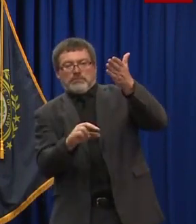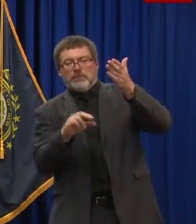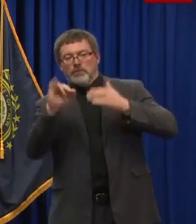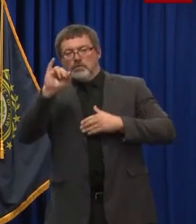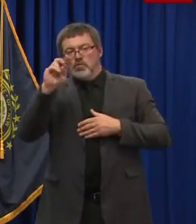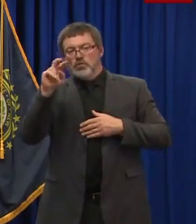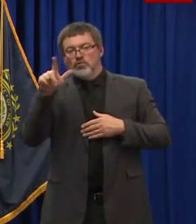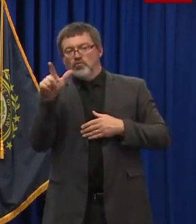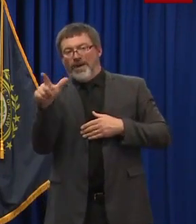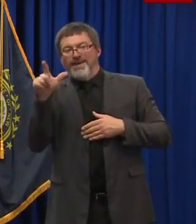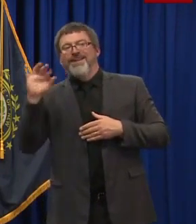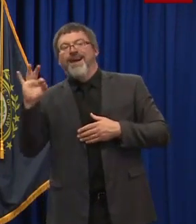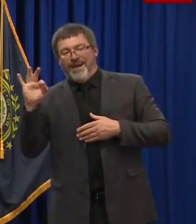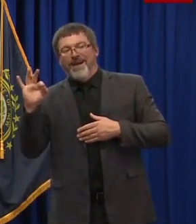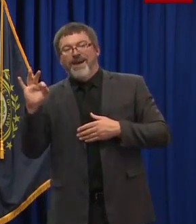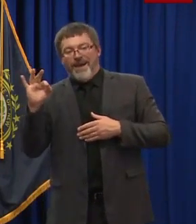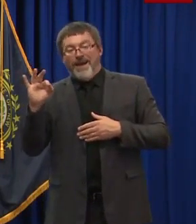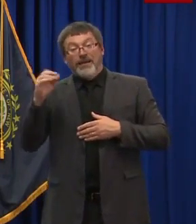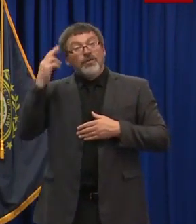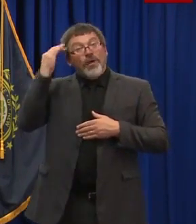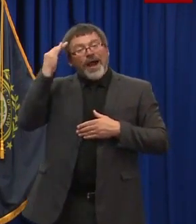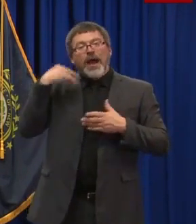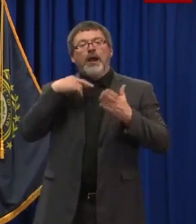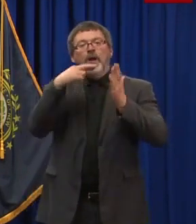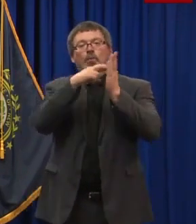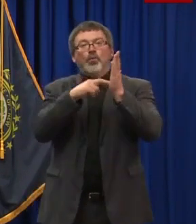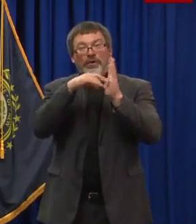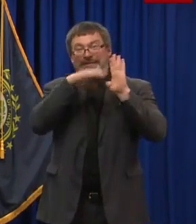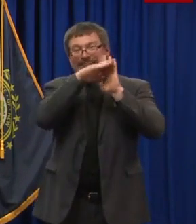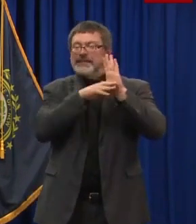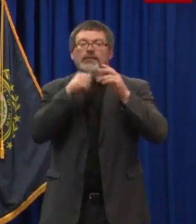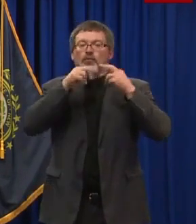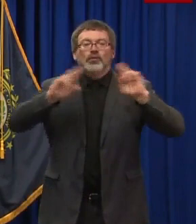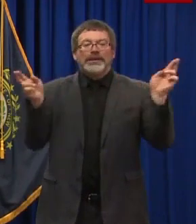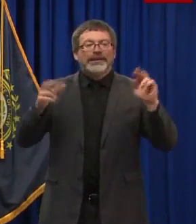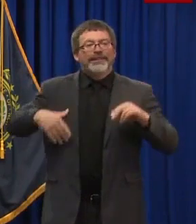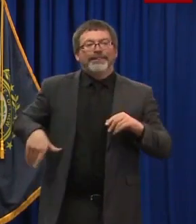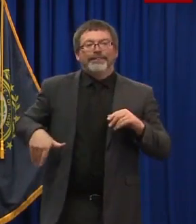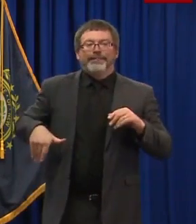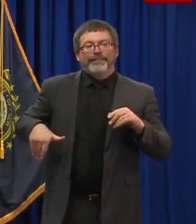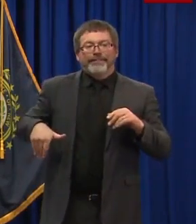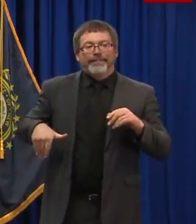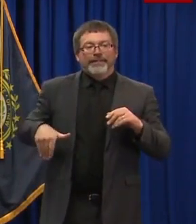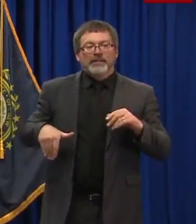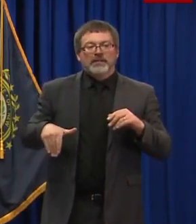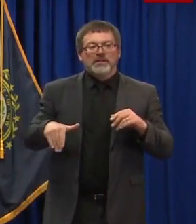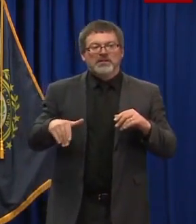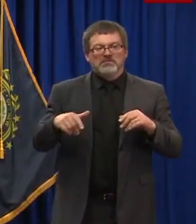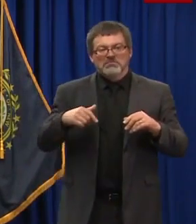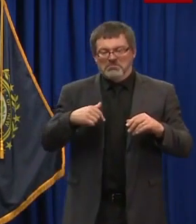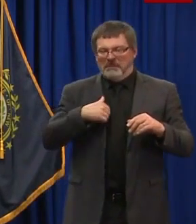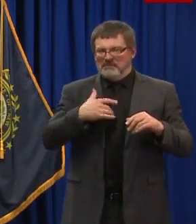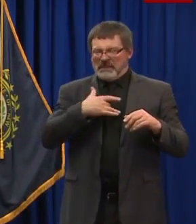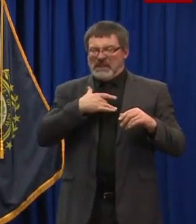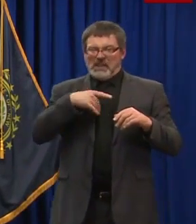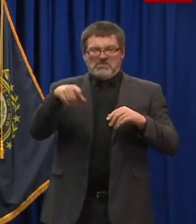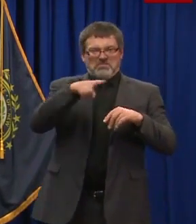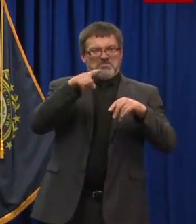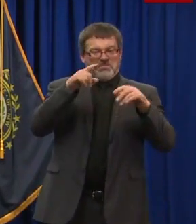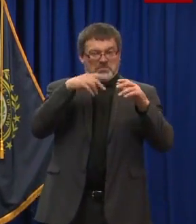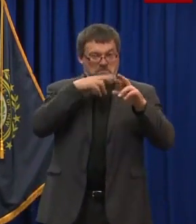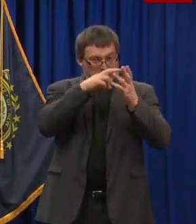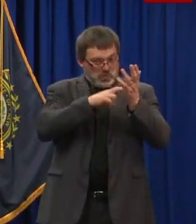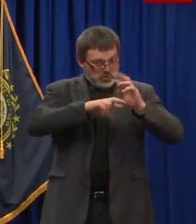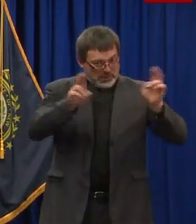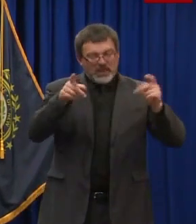finalized, but we continue to work on them with confidence that we can meet a June 29th deadline. Some of the last industries we're talking about,